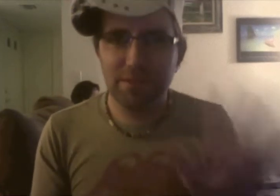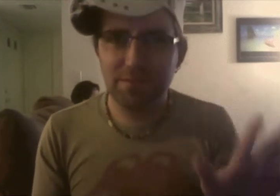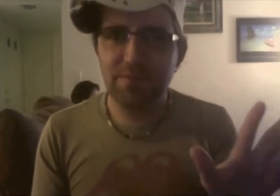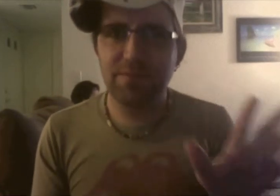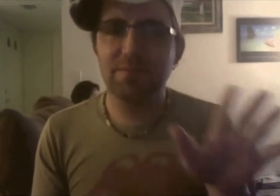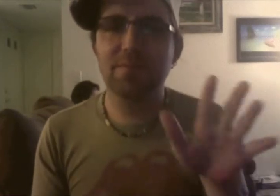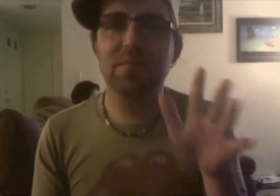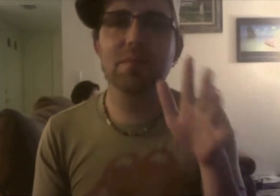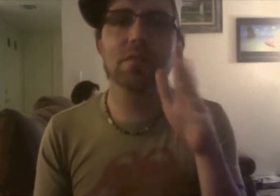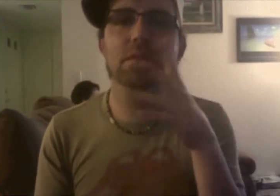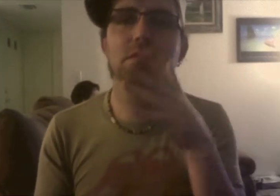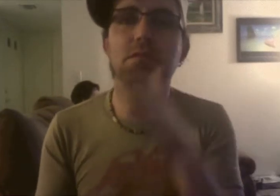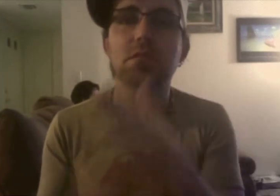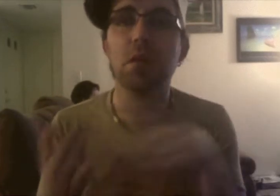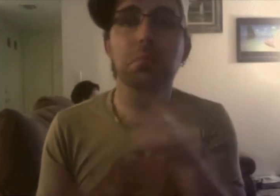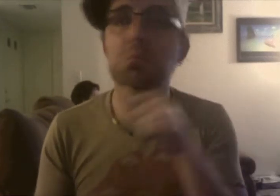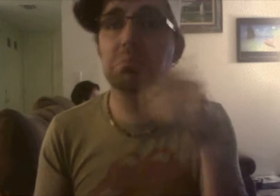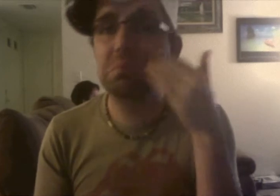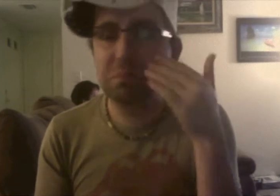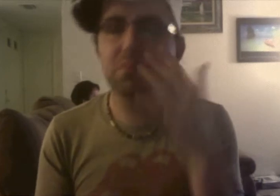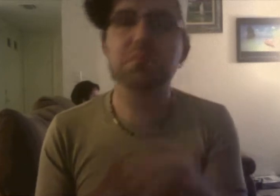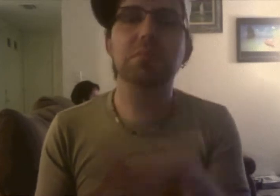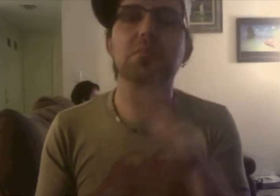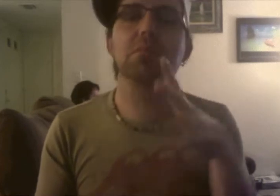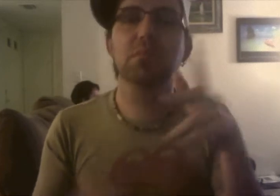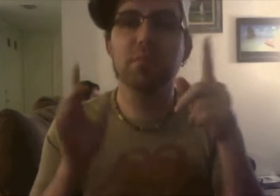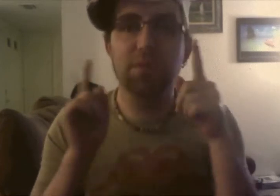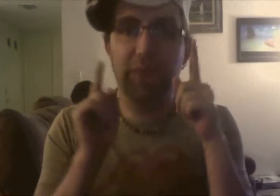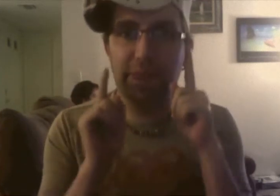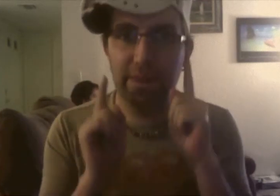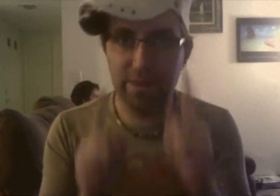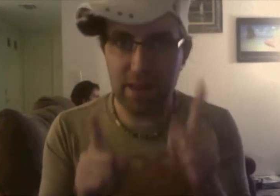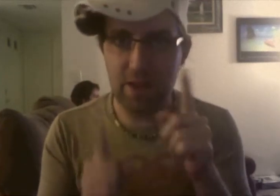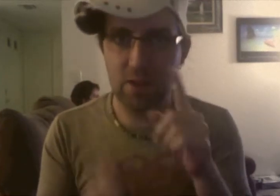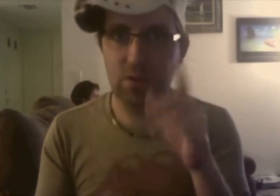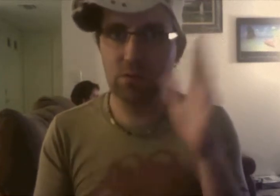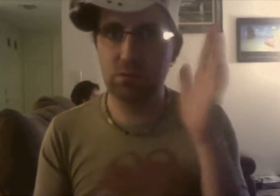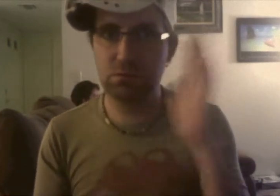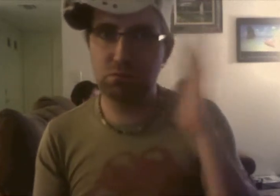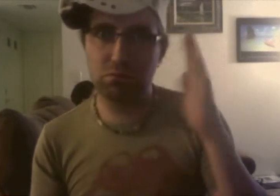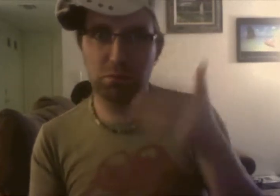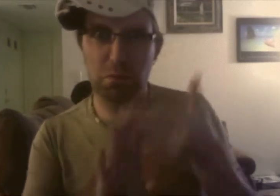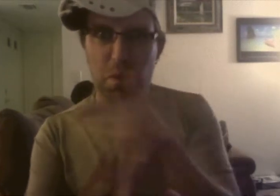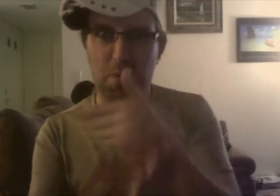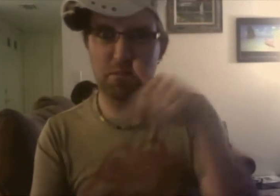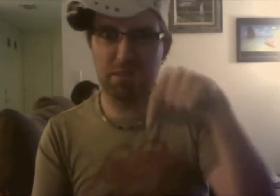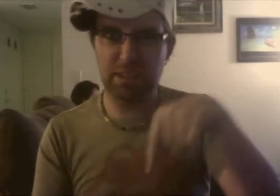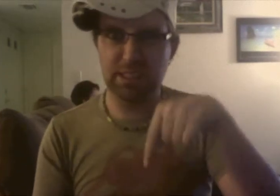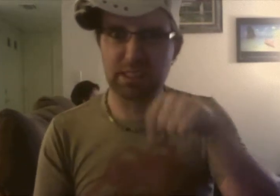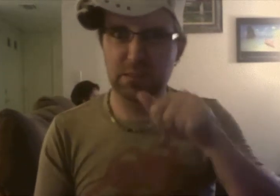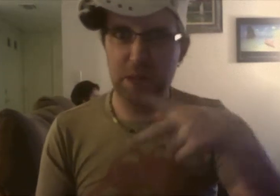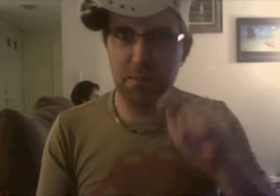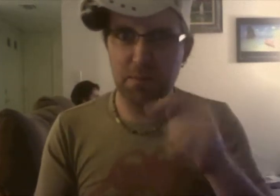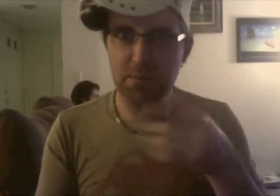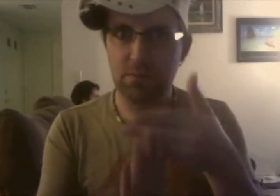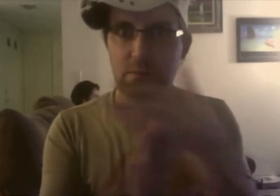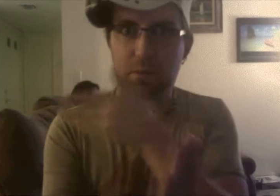Okay, with baseball season well underway, we're offering an all-star lineup of classic sports films with Xfinity Stream